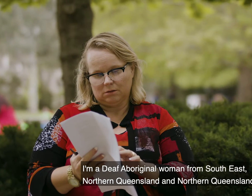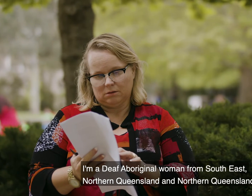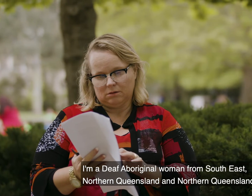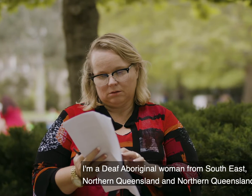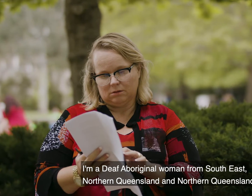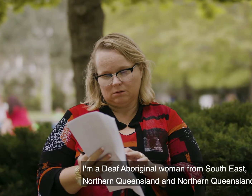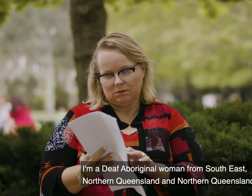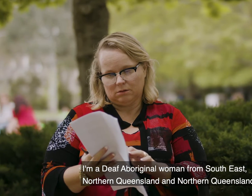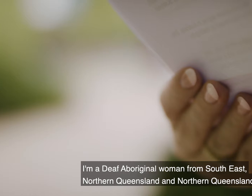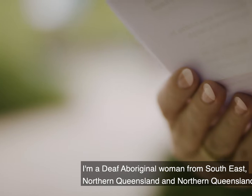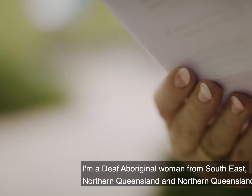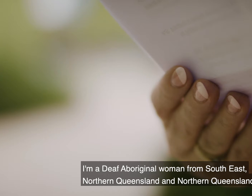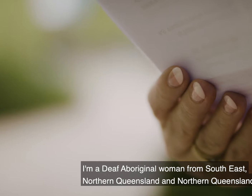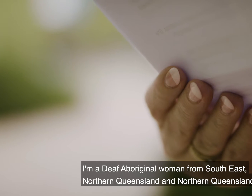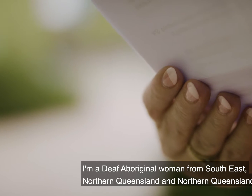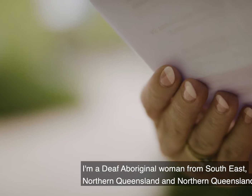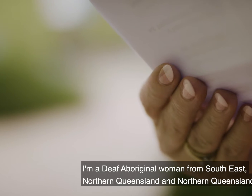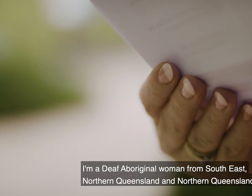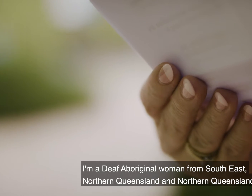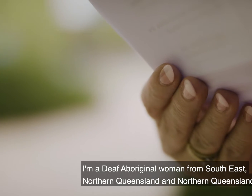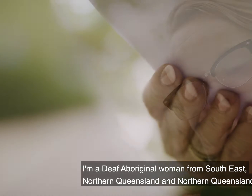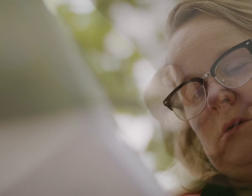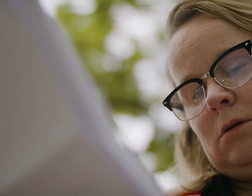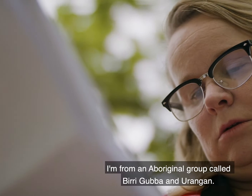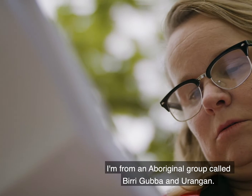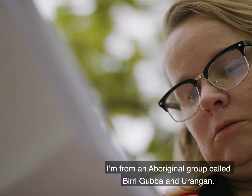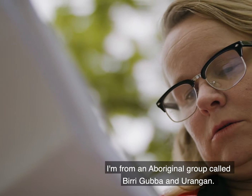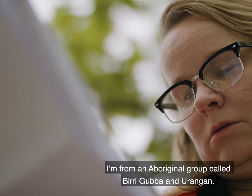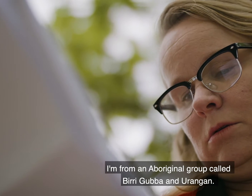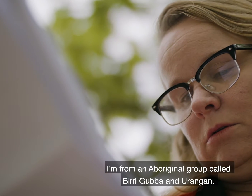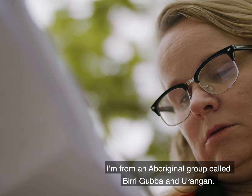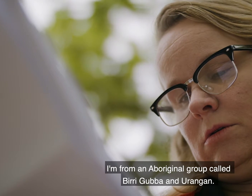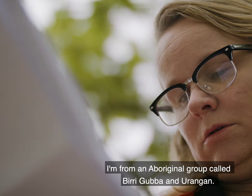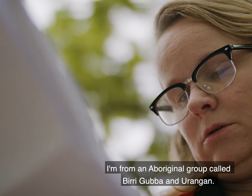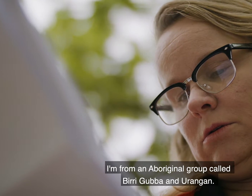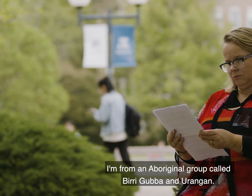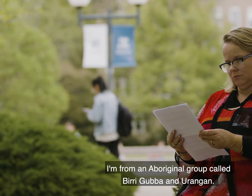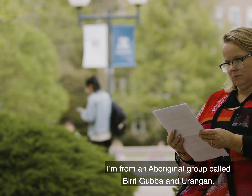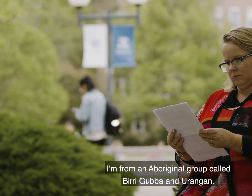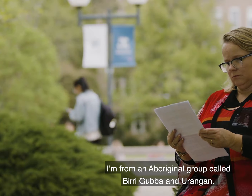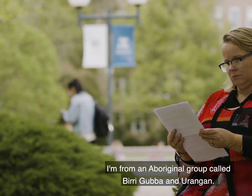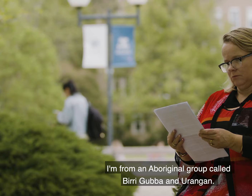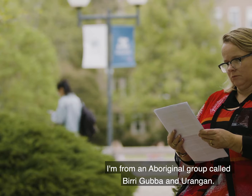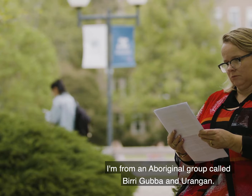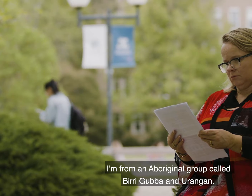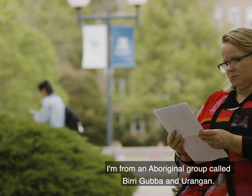from southeast northern Queensland and northern Queensland. I'm from an Aboriginal group called Birragaba and Urangan.